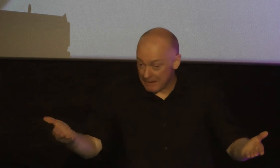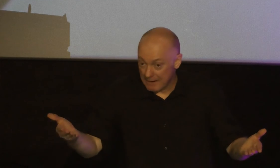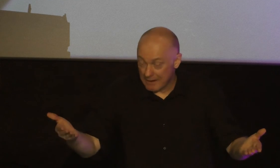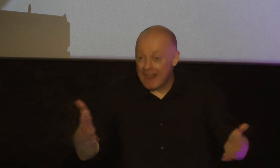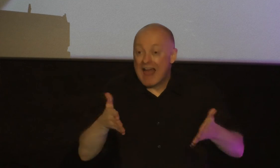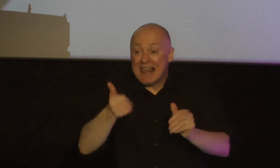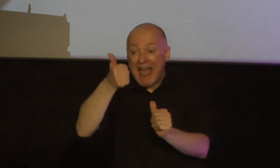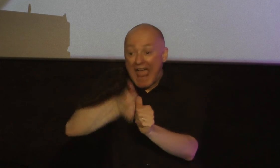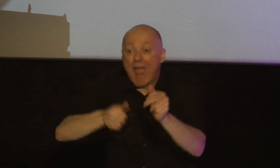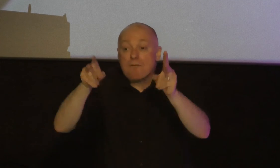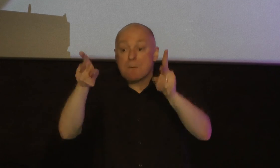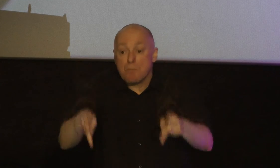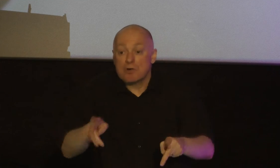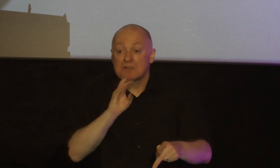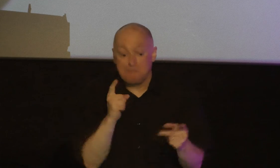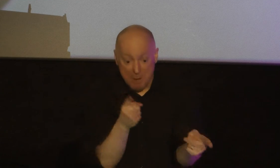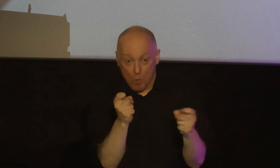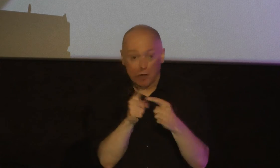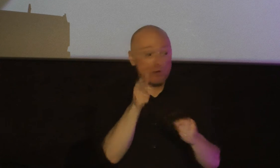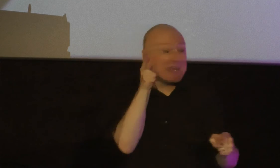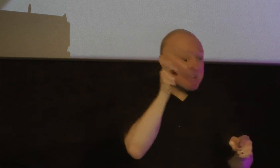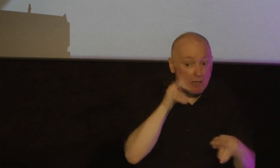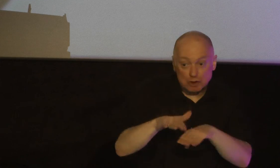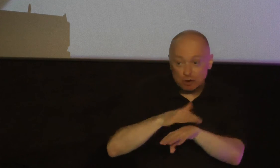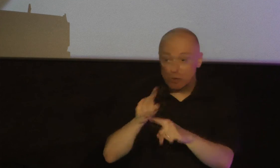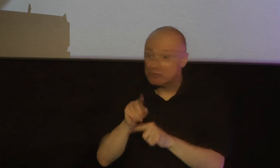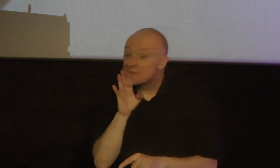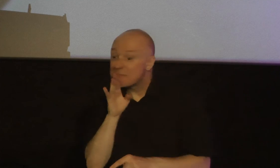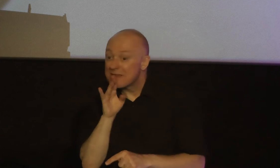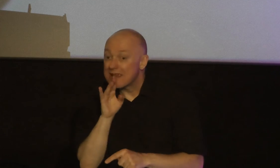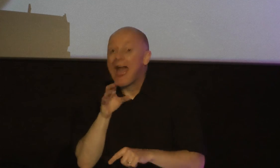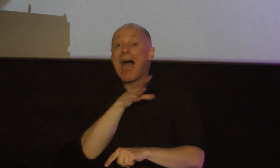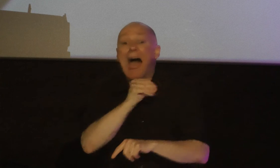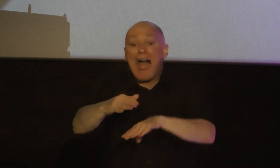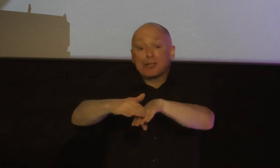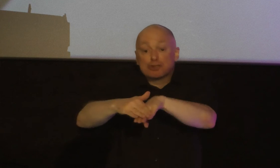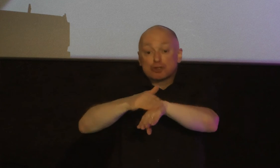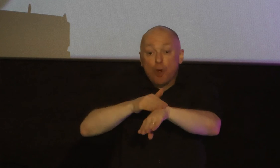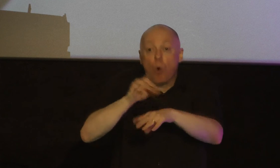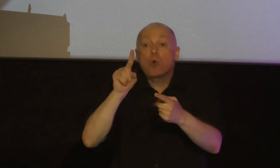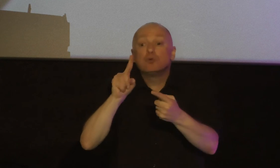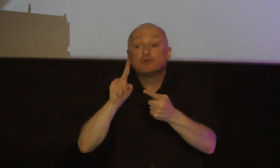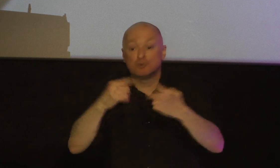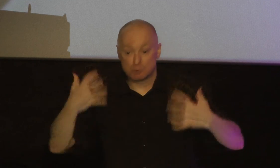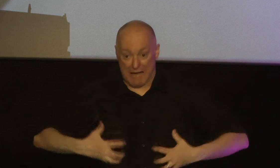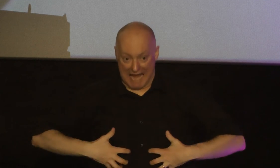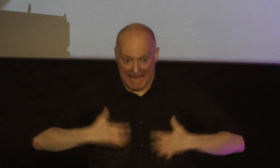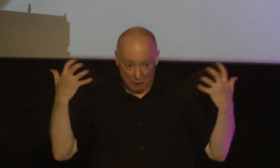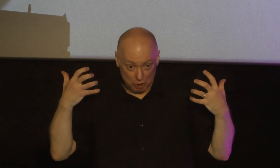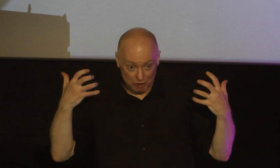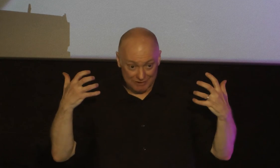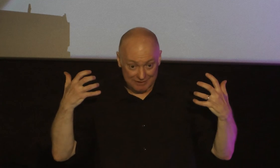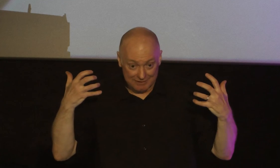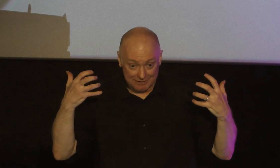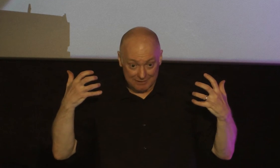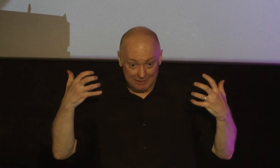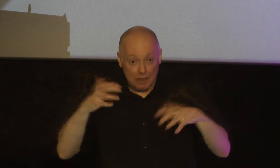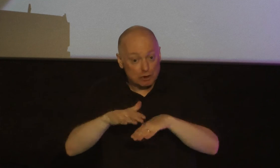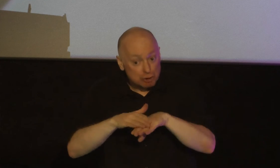every person be quick to hear slow to speak and hear this slow to anger slow to anger